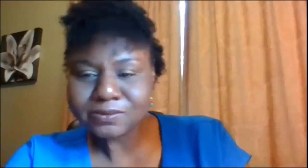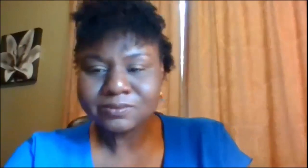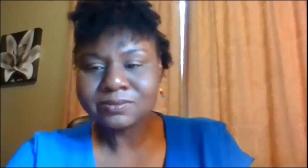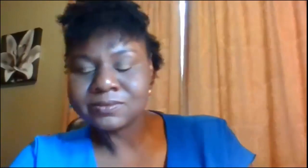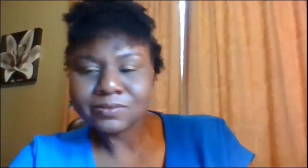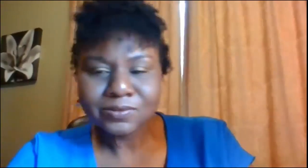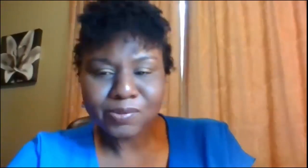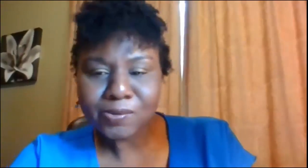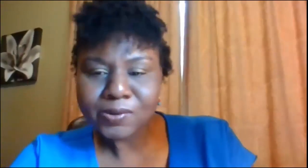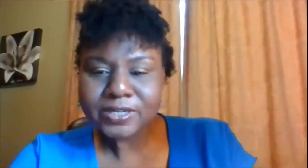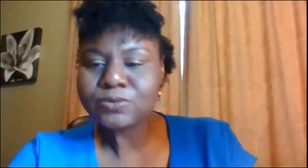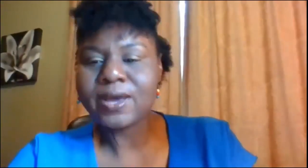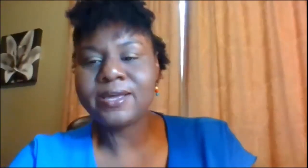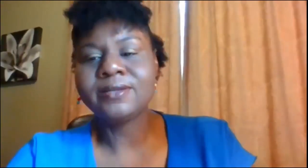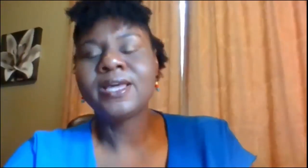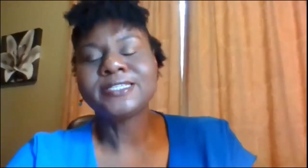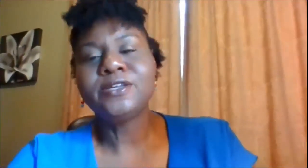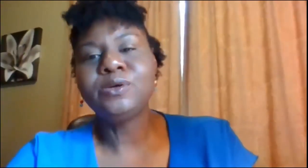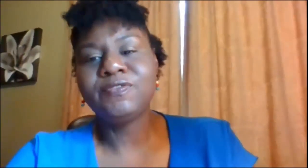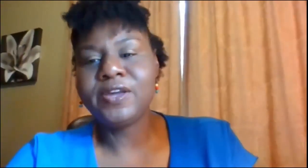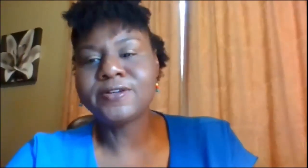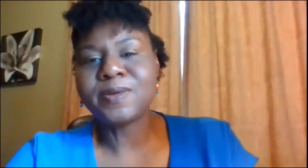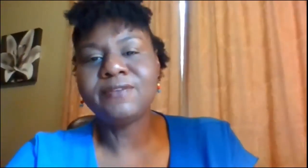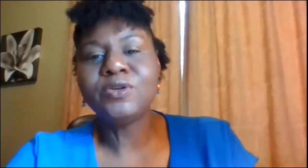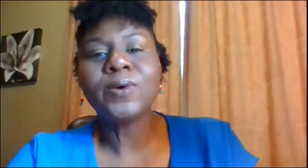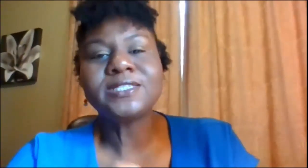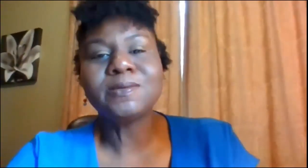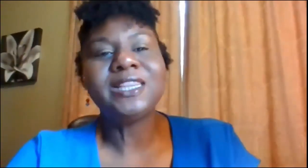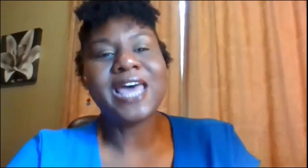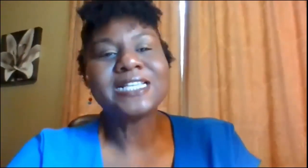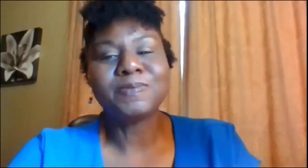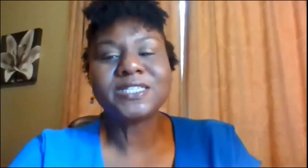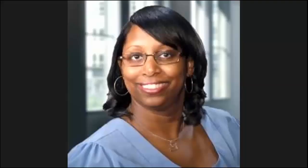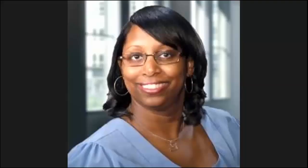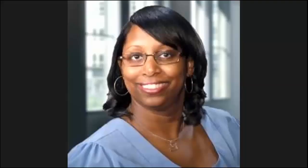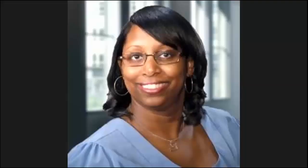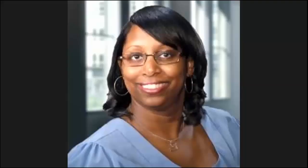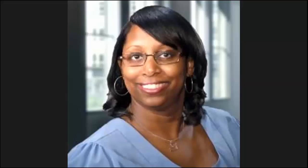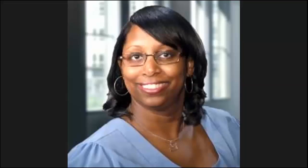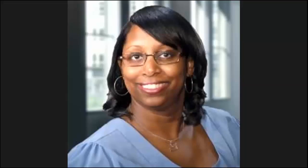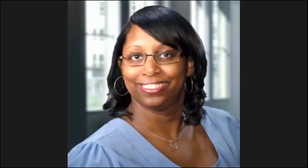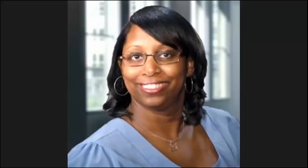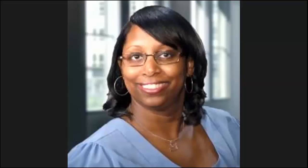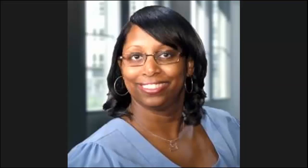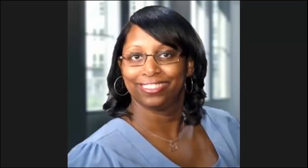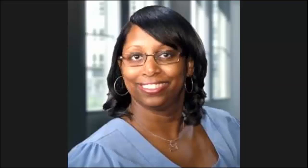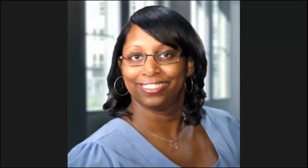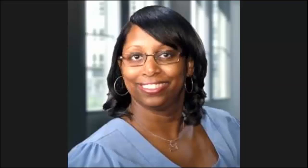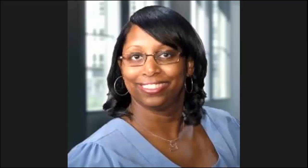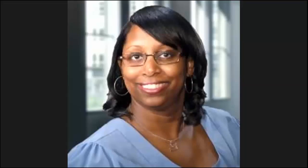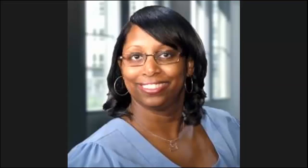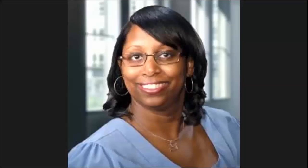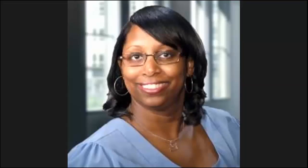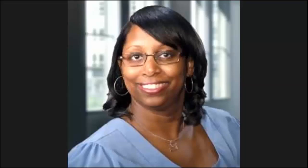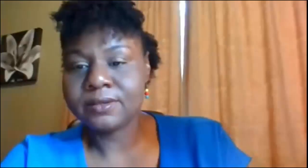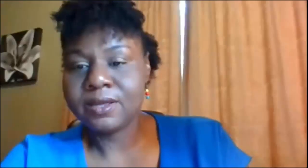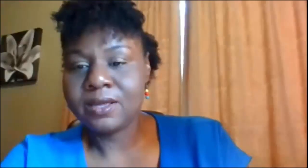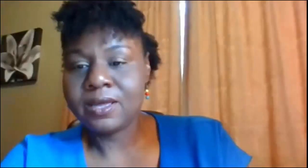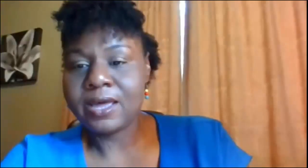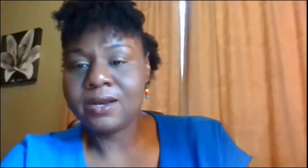purple is right so you could fingerspell if you want it to be that specific yeah fingerspelling is your friend and